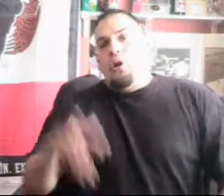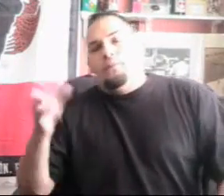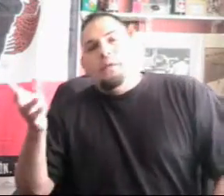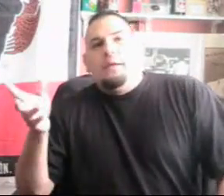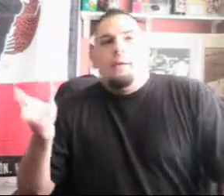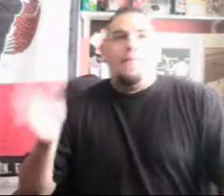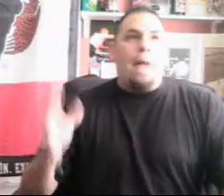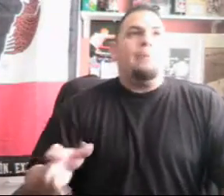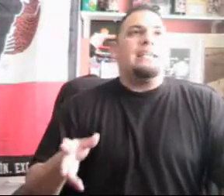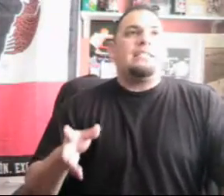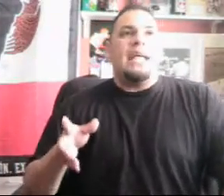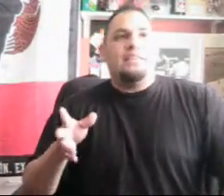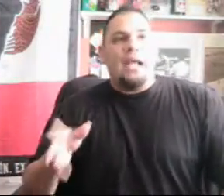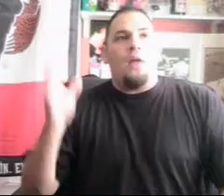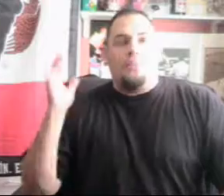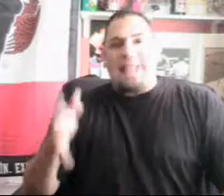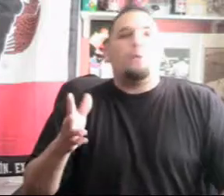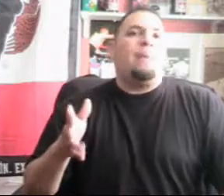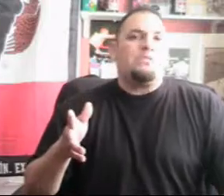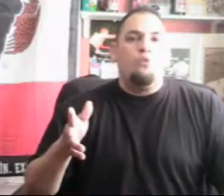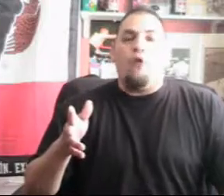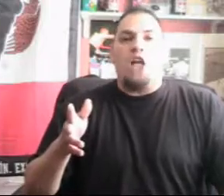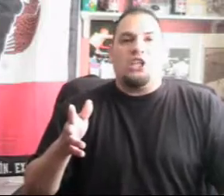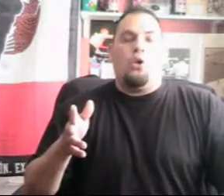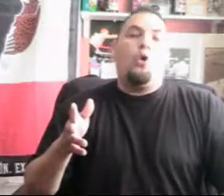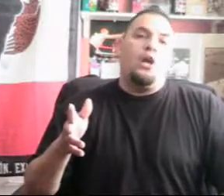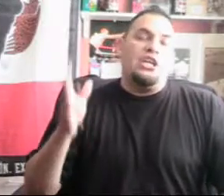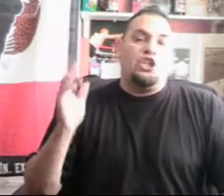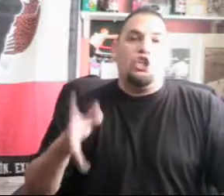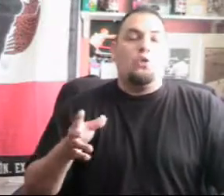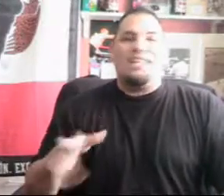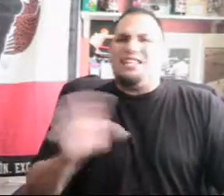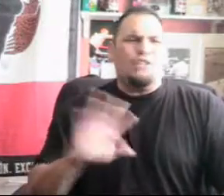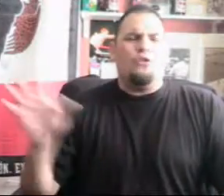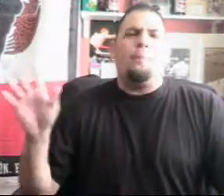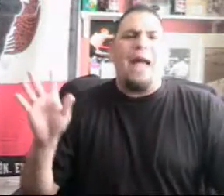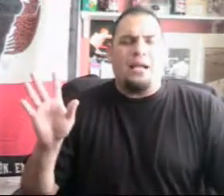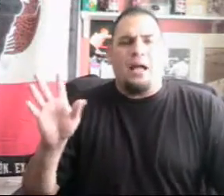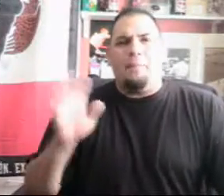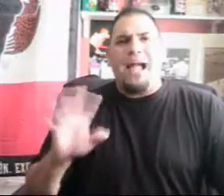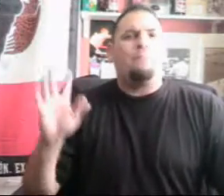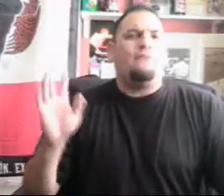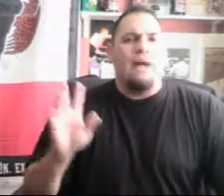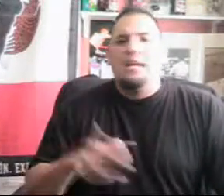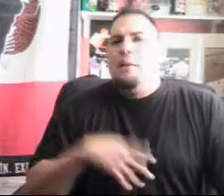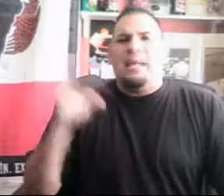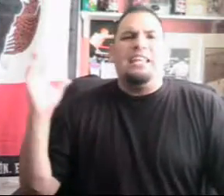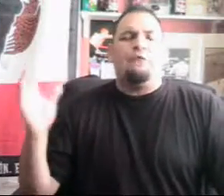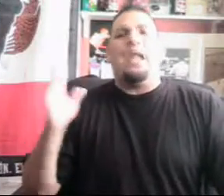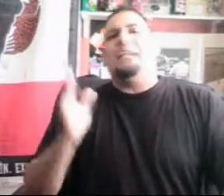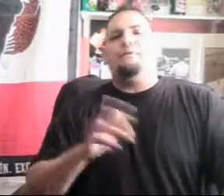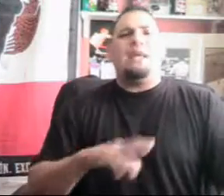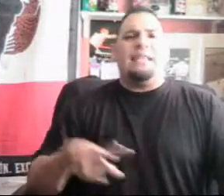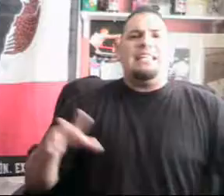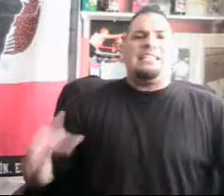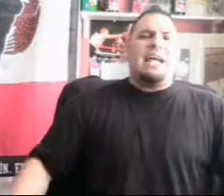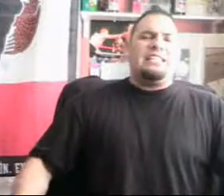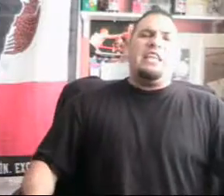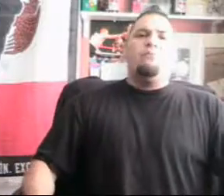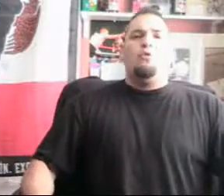So, that being said there, that's the best move for Oscar to hold him to use. Not just for the Pac-Man fight, but I think for any fight that he decides to keep moving